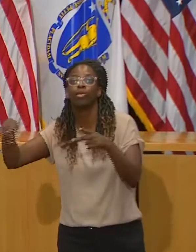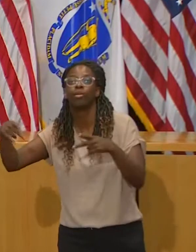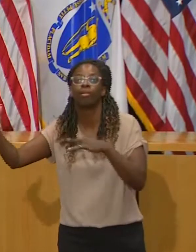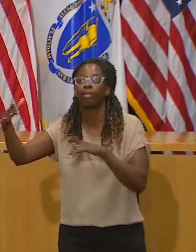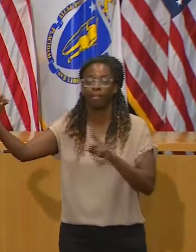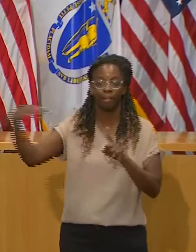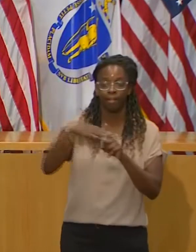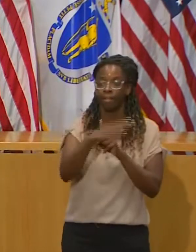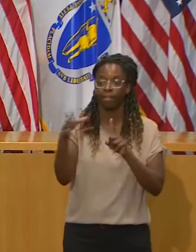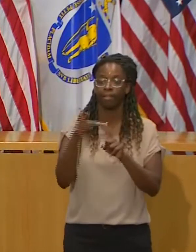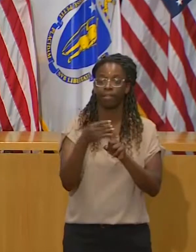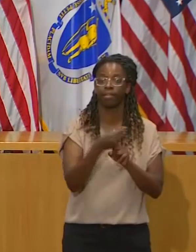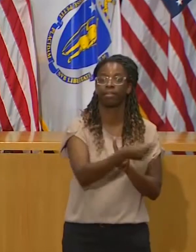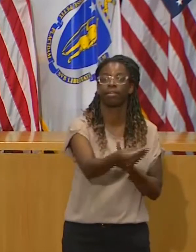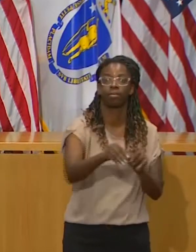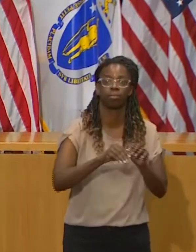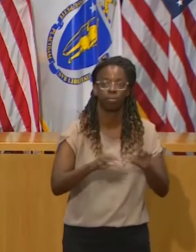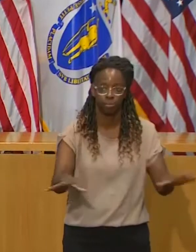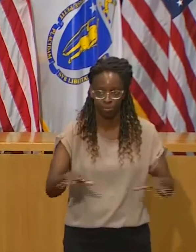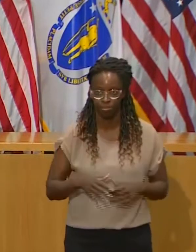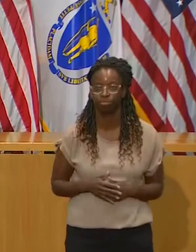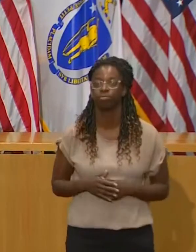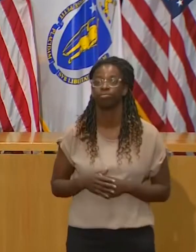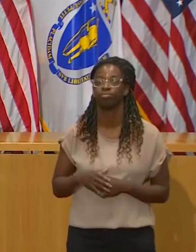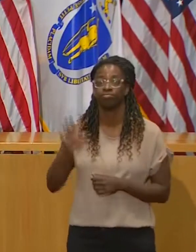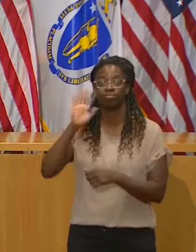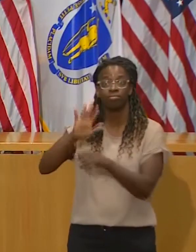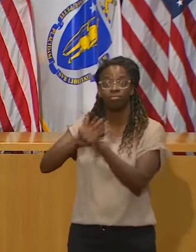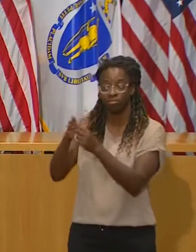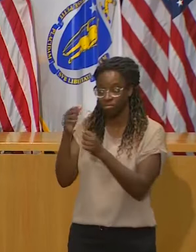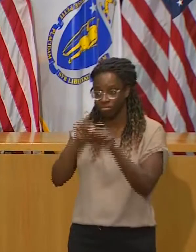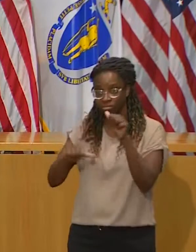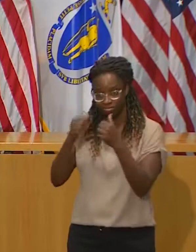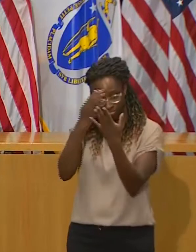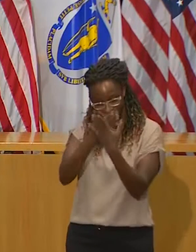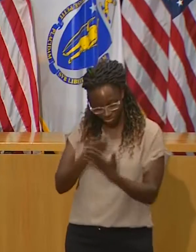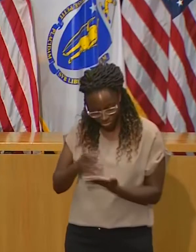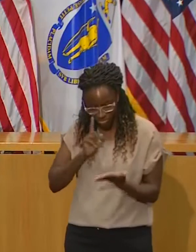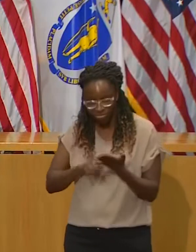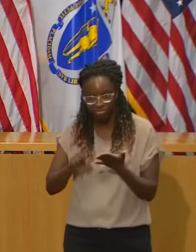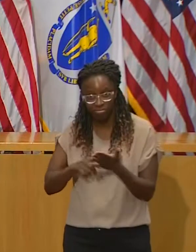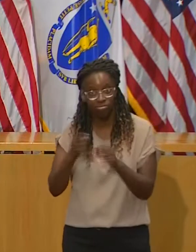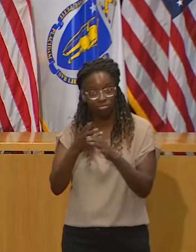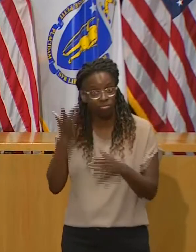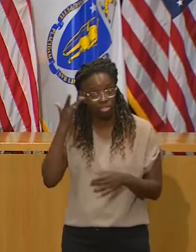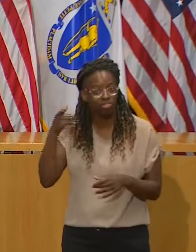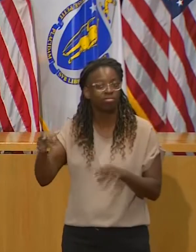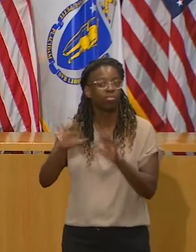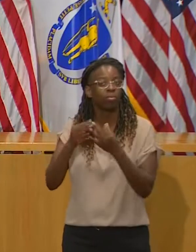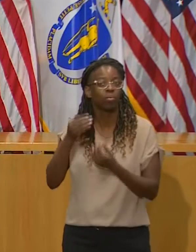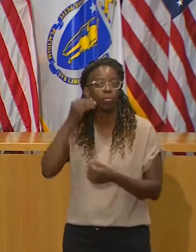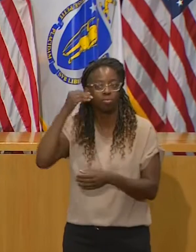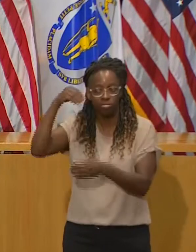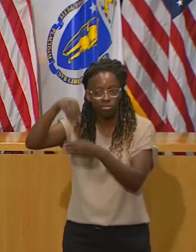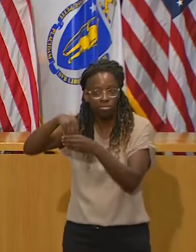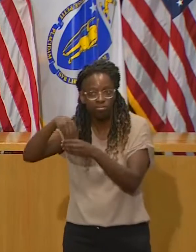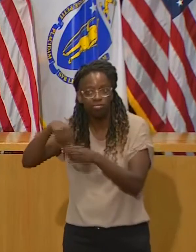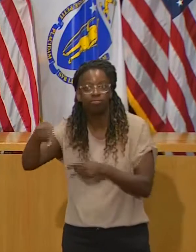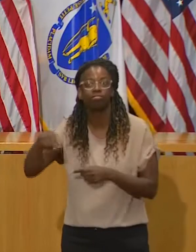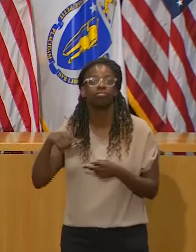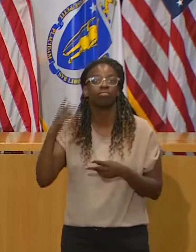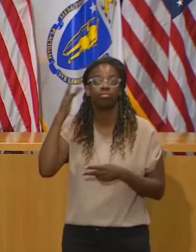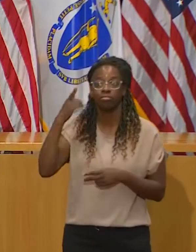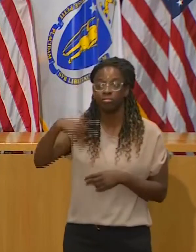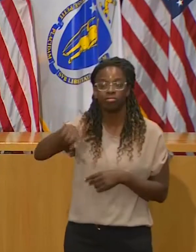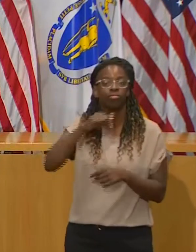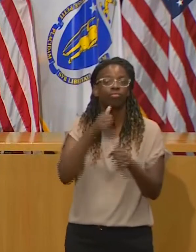particularly in combined confined spaces when people aren't wearing face coverings or practicing social distancing. We've been